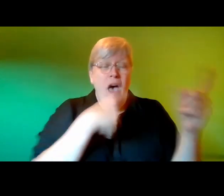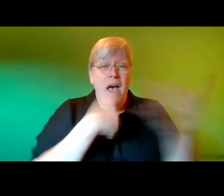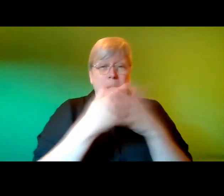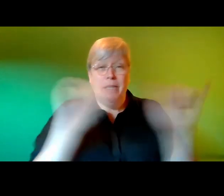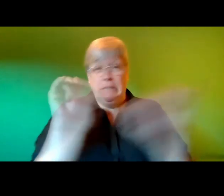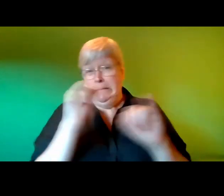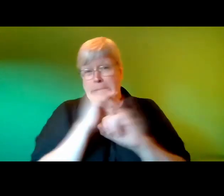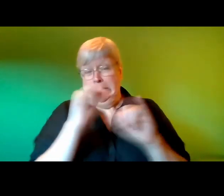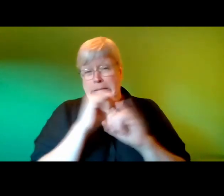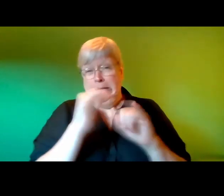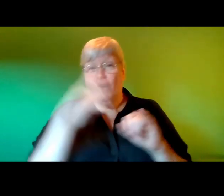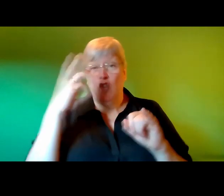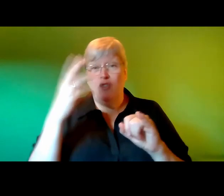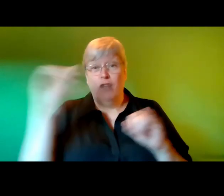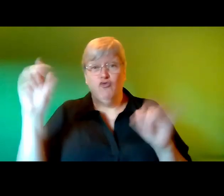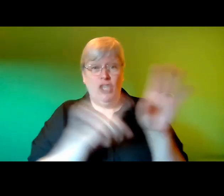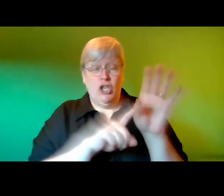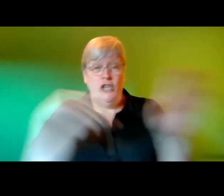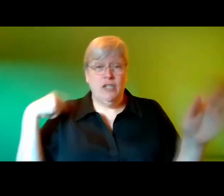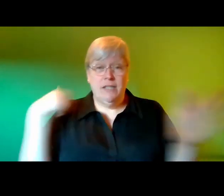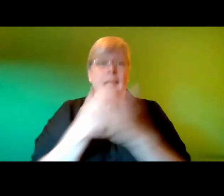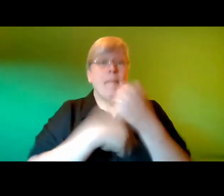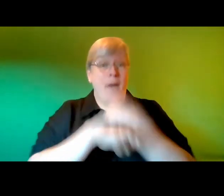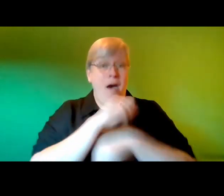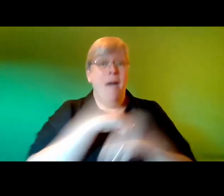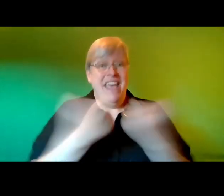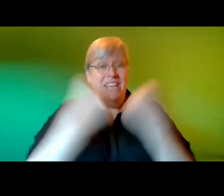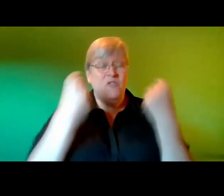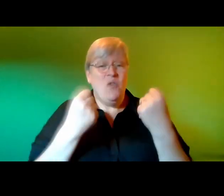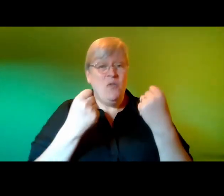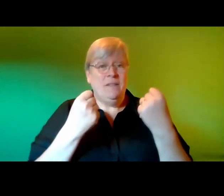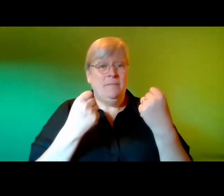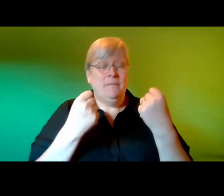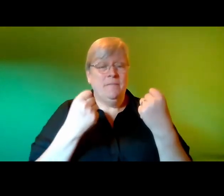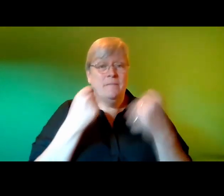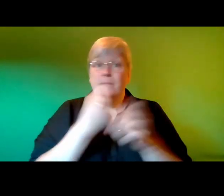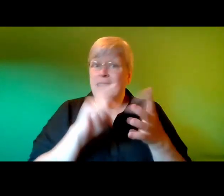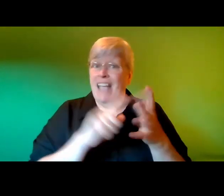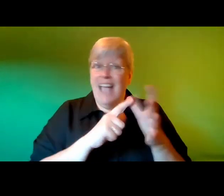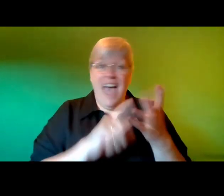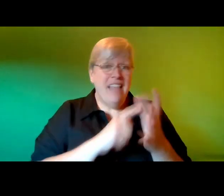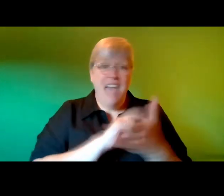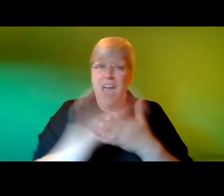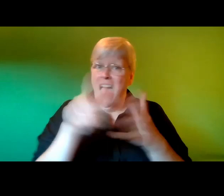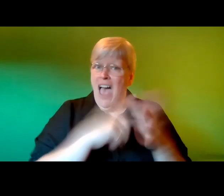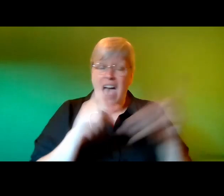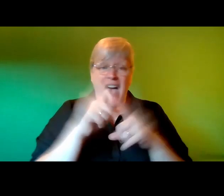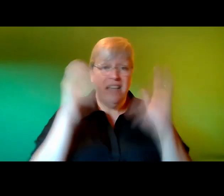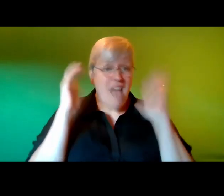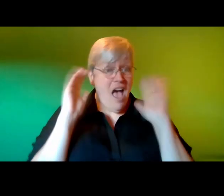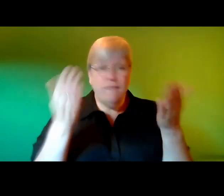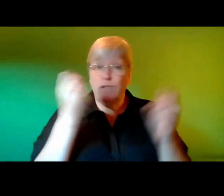step three become a hero this is what galahad was made for what he was destined to do